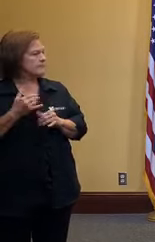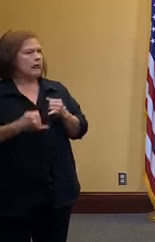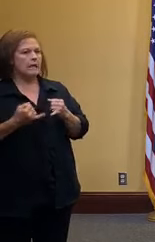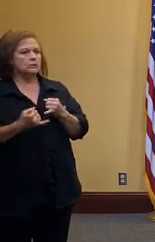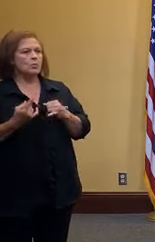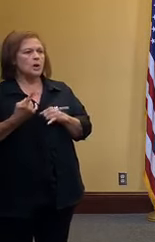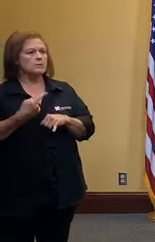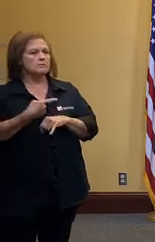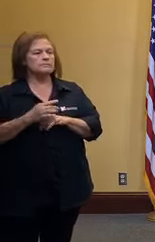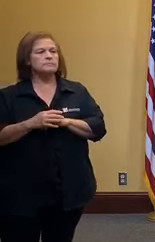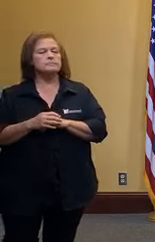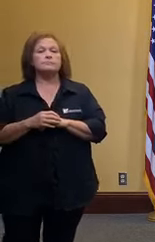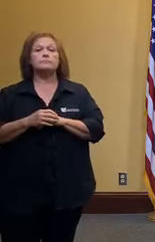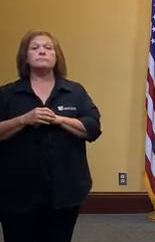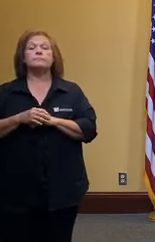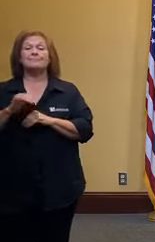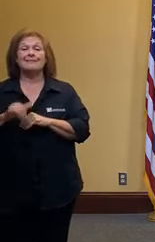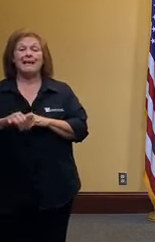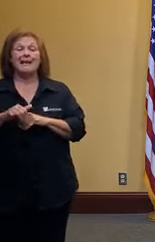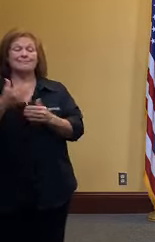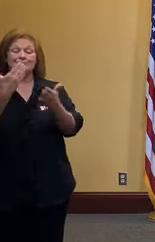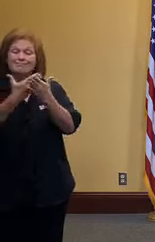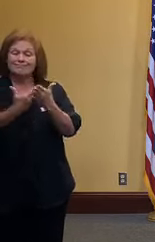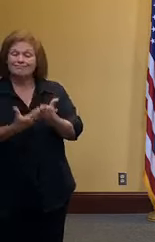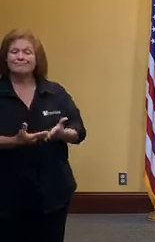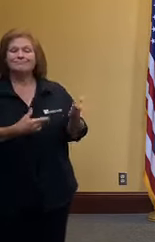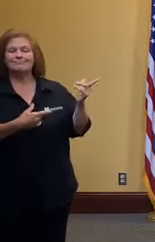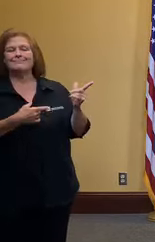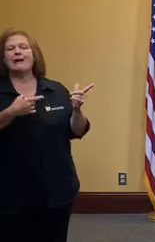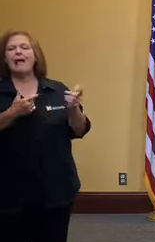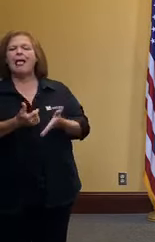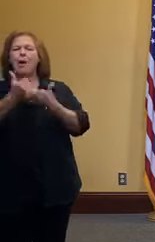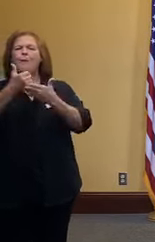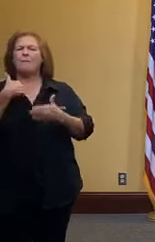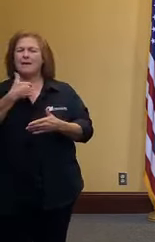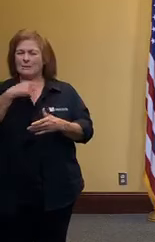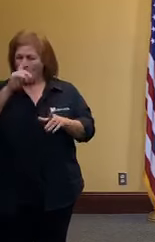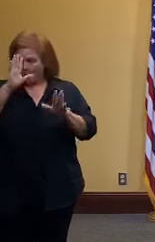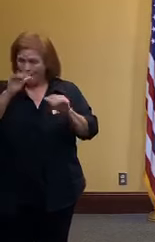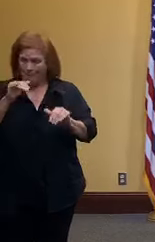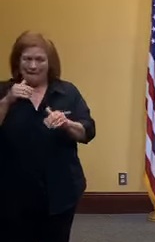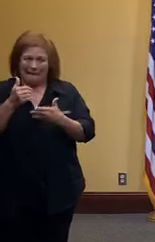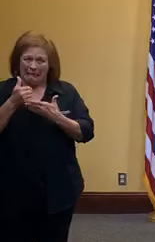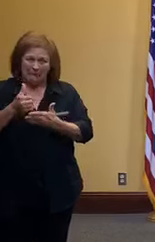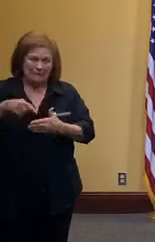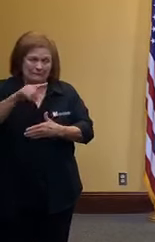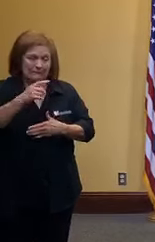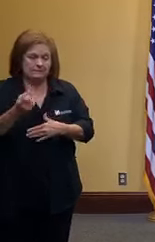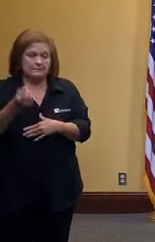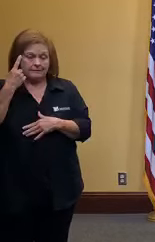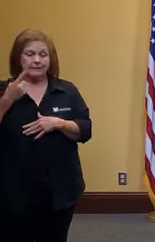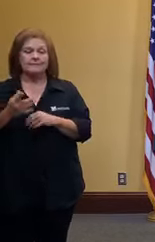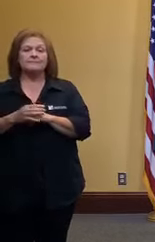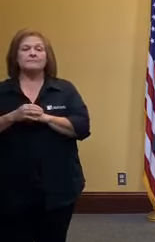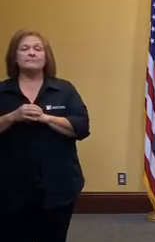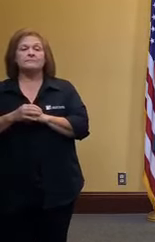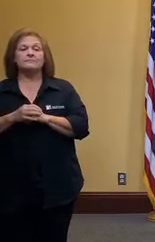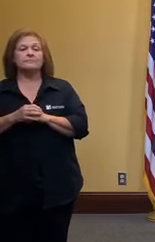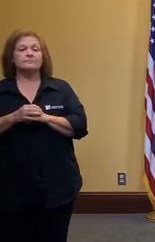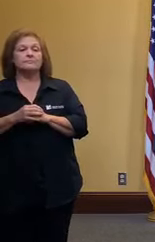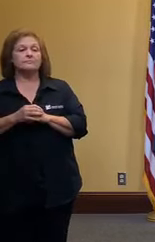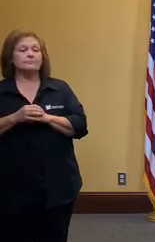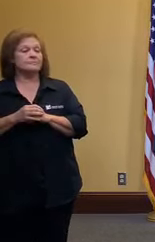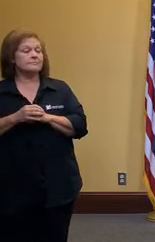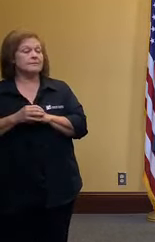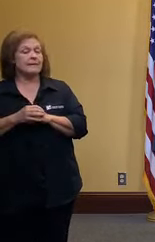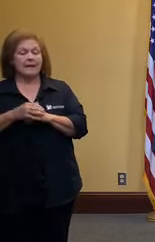um you know data and numbers help us understand the big picture i hope this has been helpful but every